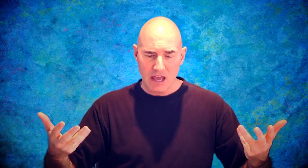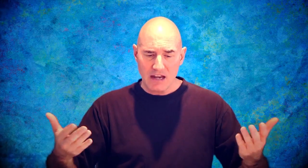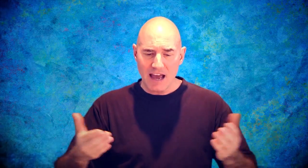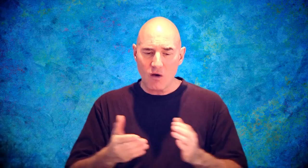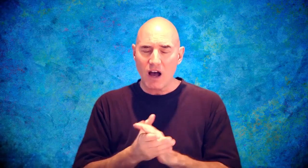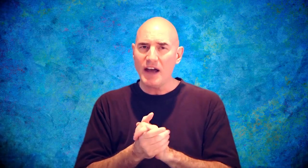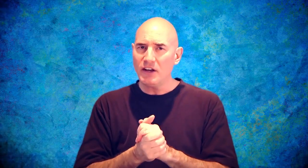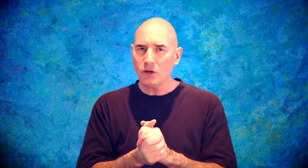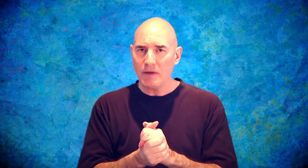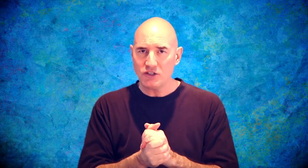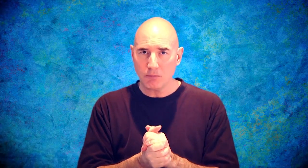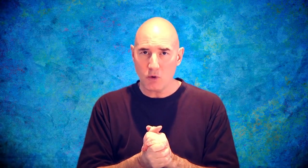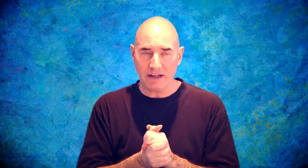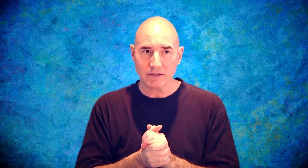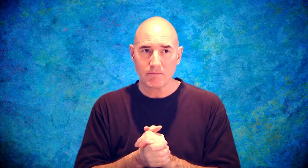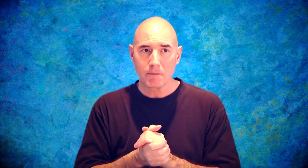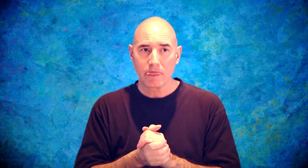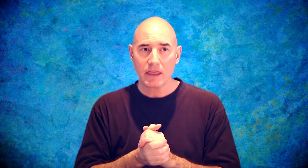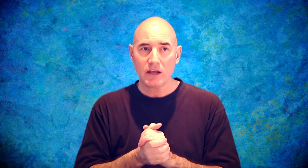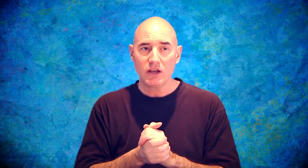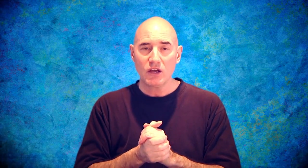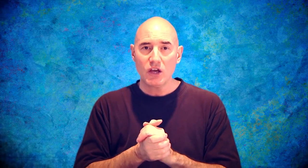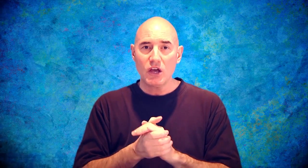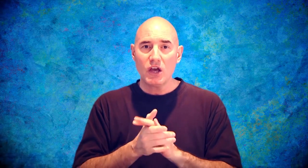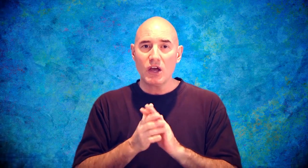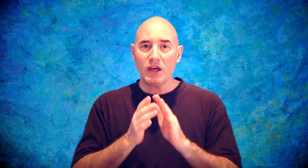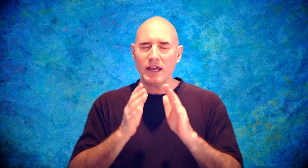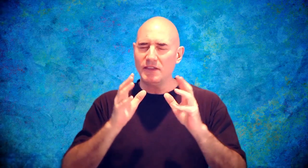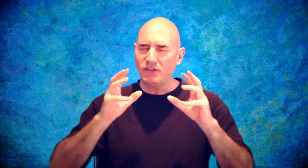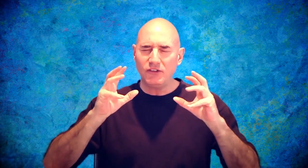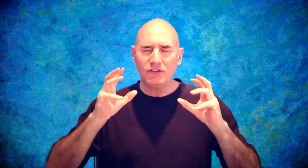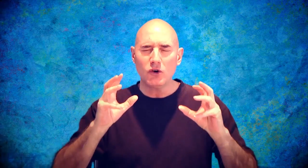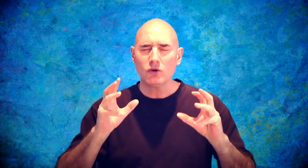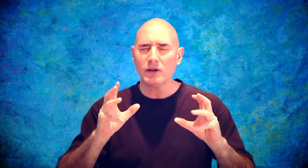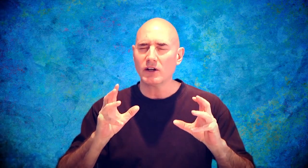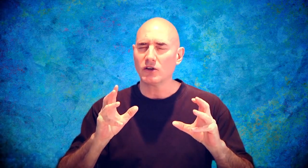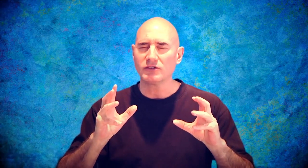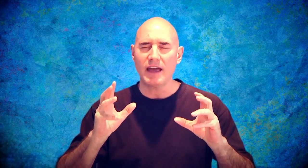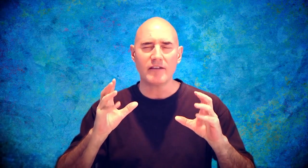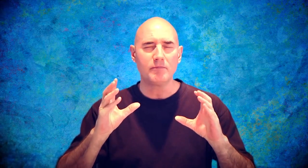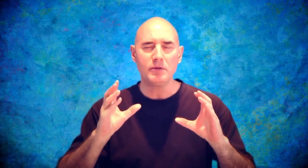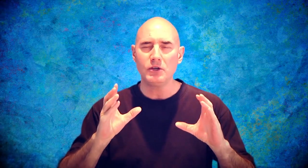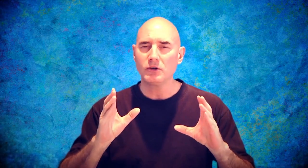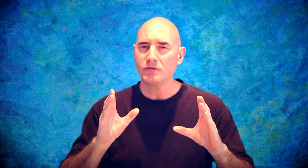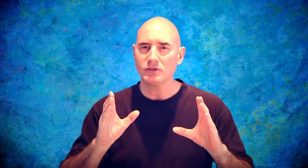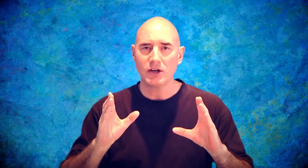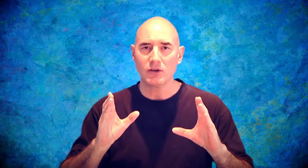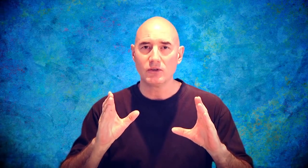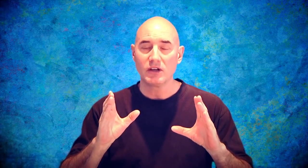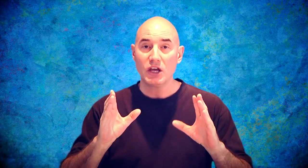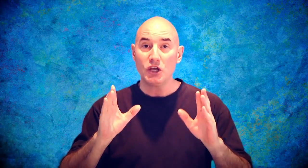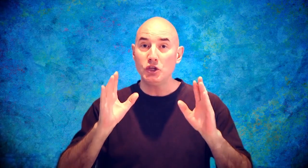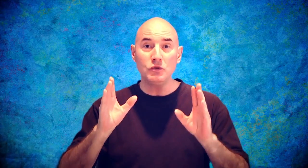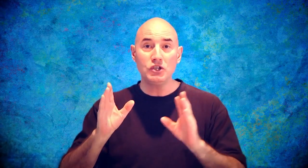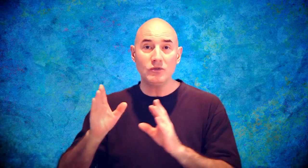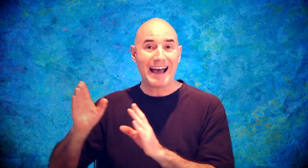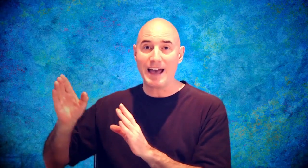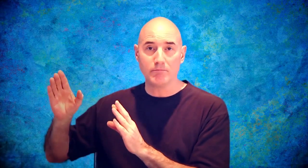Now, another major point, and this is so critical to have beautiful tone. You do not